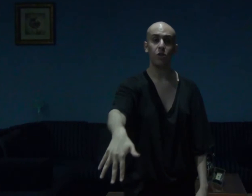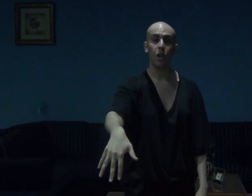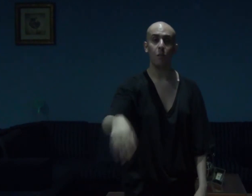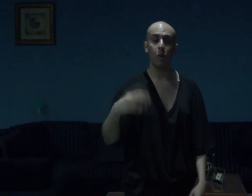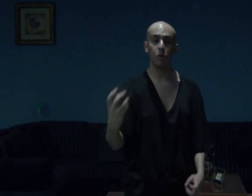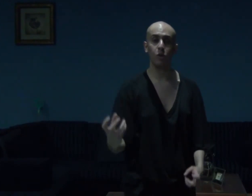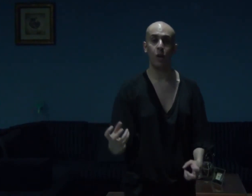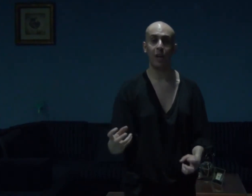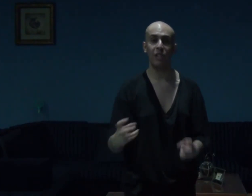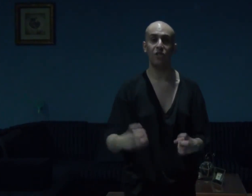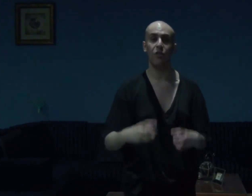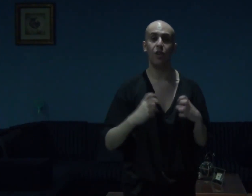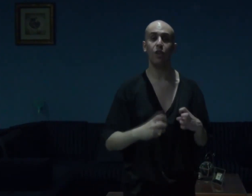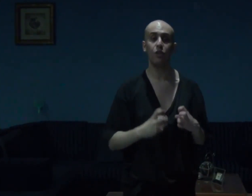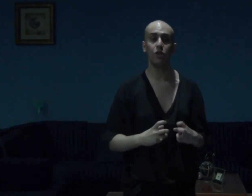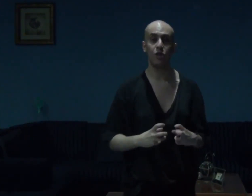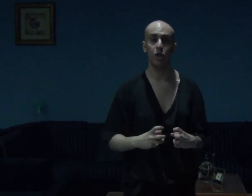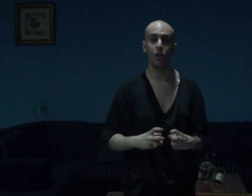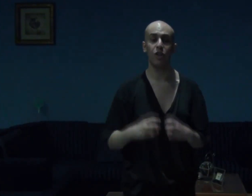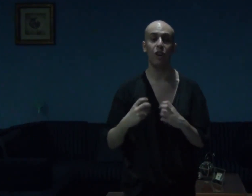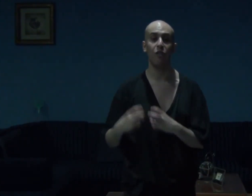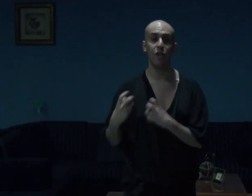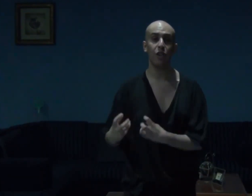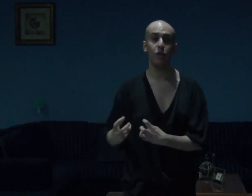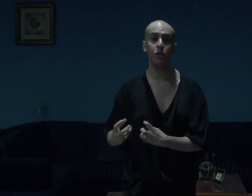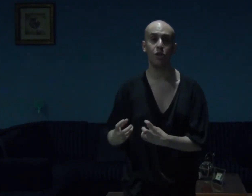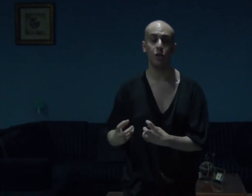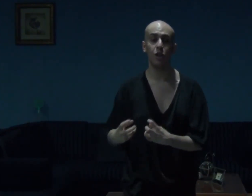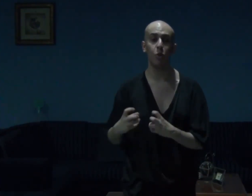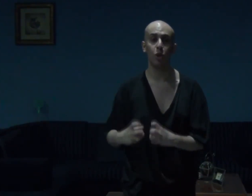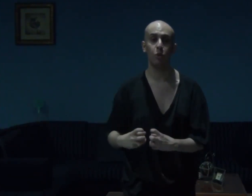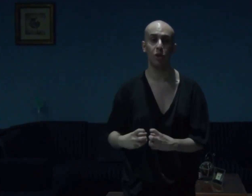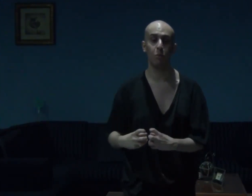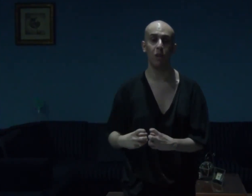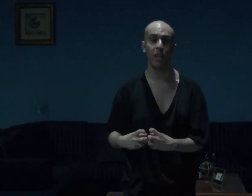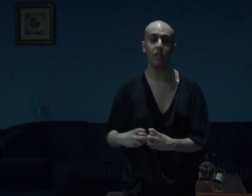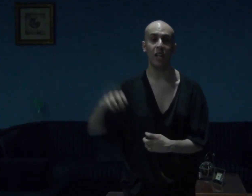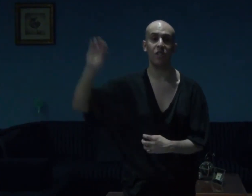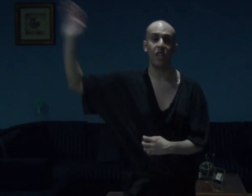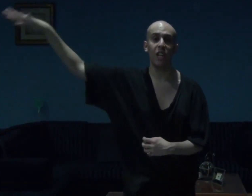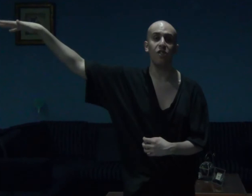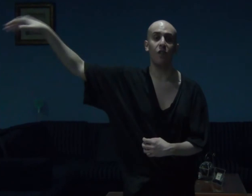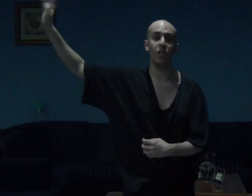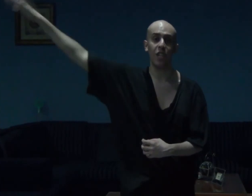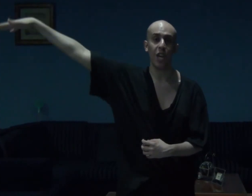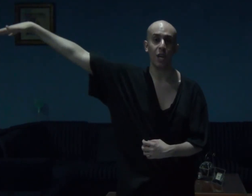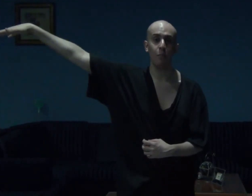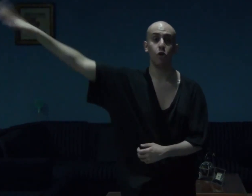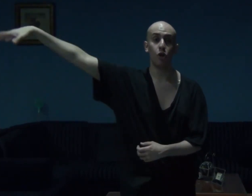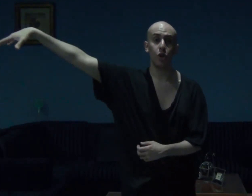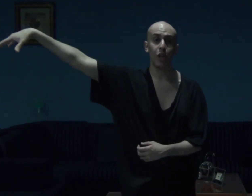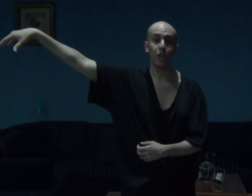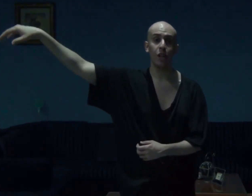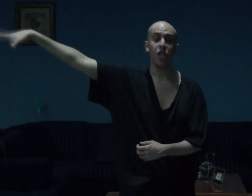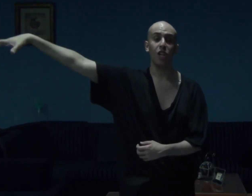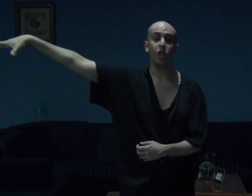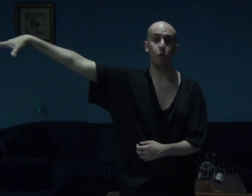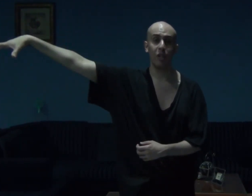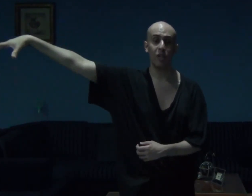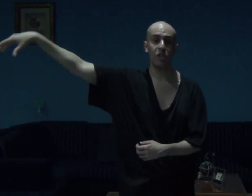game, also has, a very good song, a very good song, which was played, at the end of the game, during, the end credits,